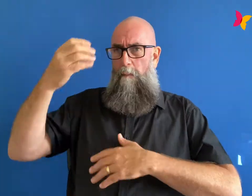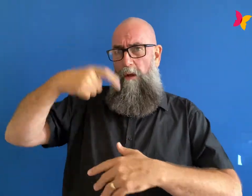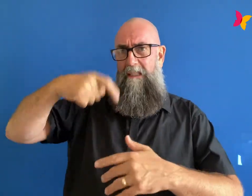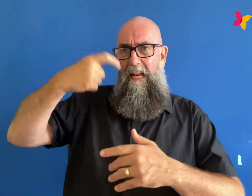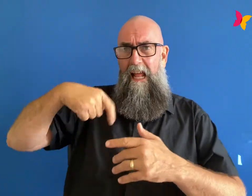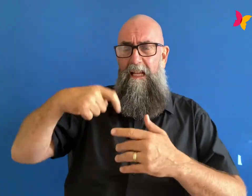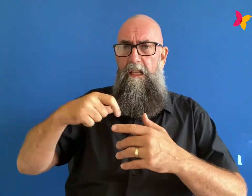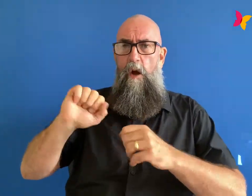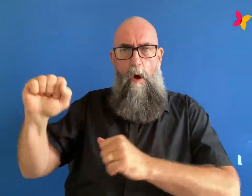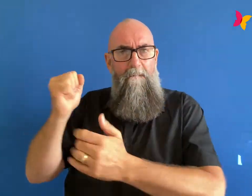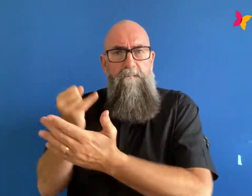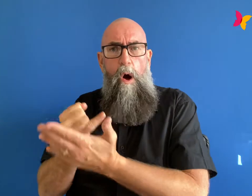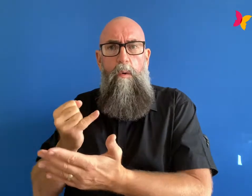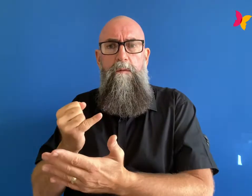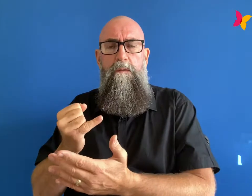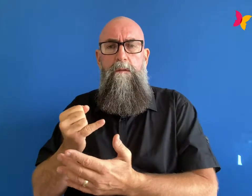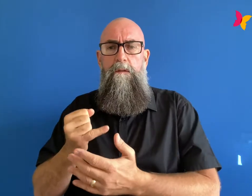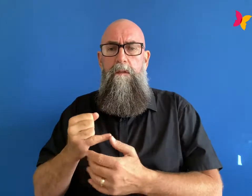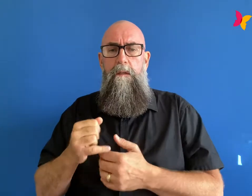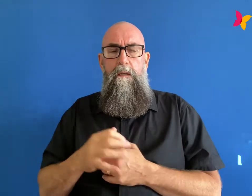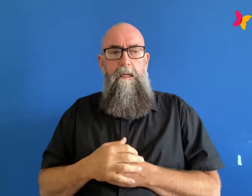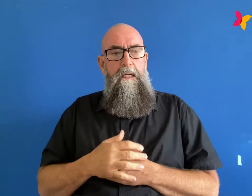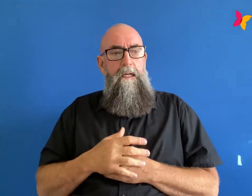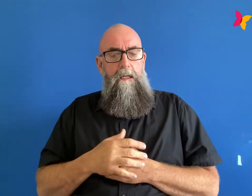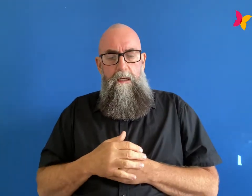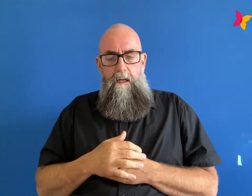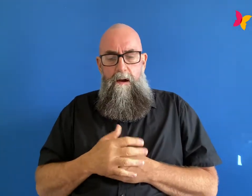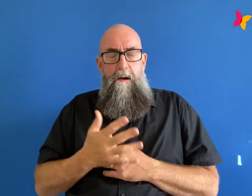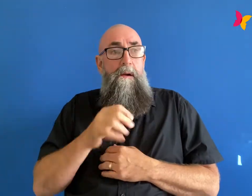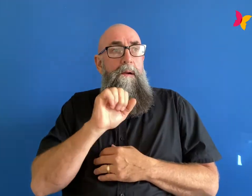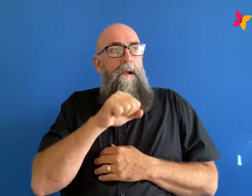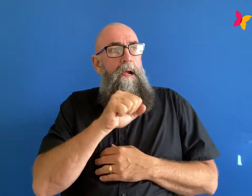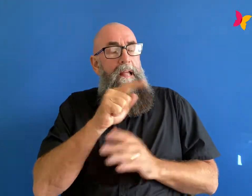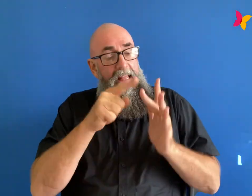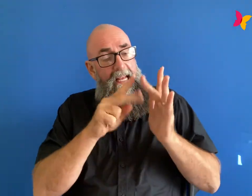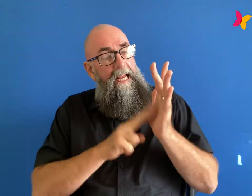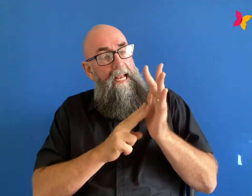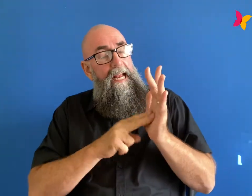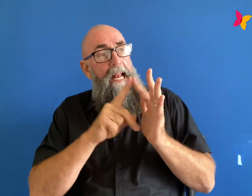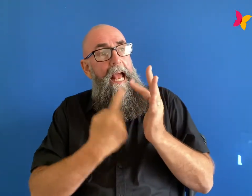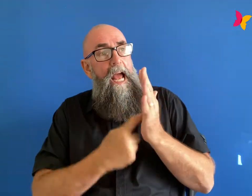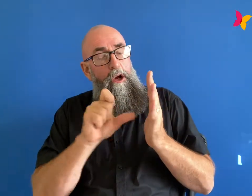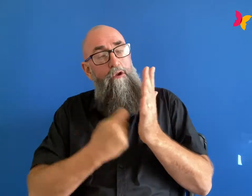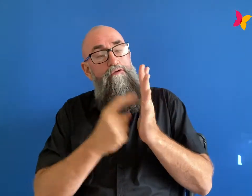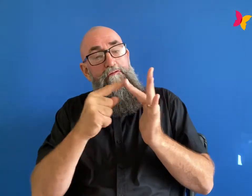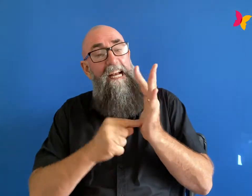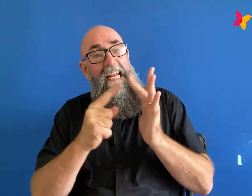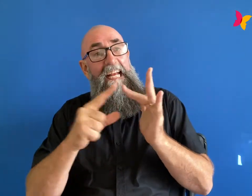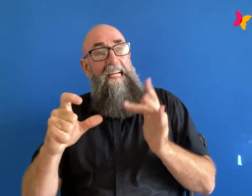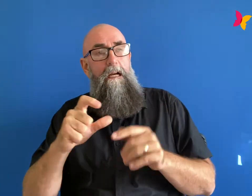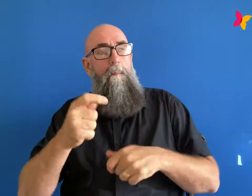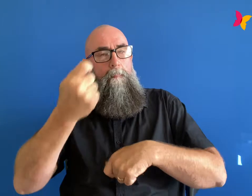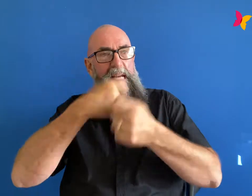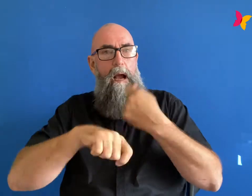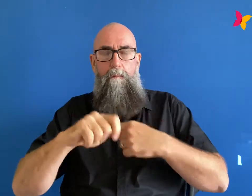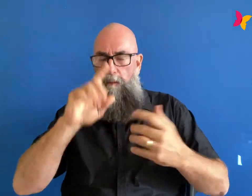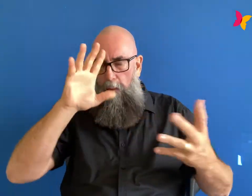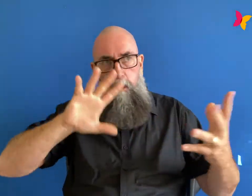at fault it was like evidence for my inner critic to just go haywire and just be like you're a bad person you're a slut everyone